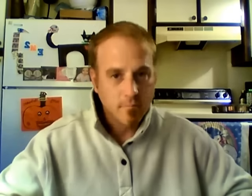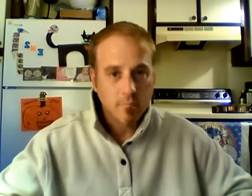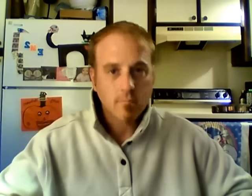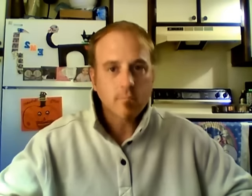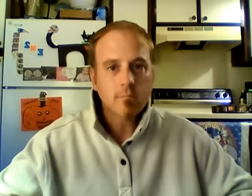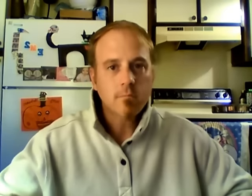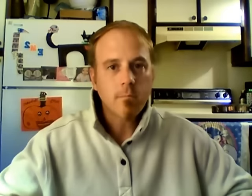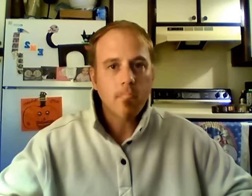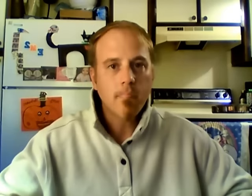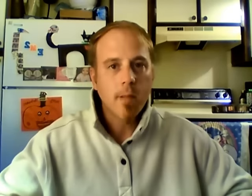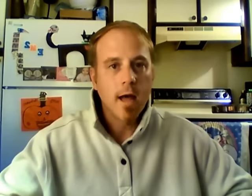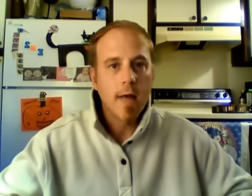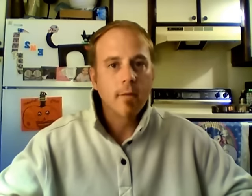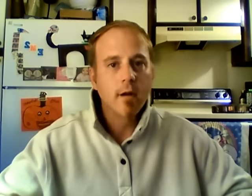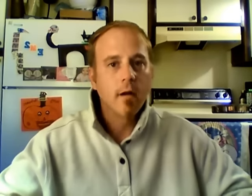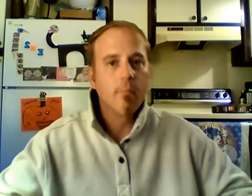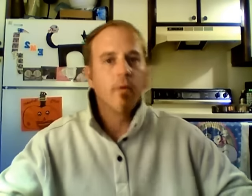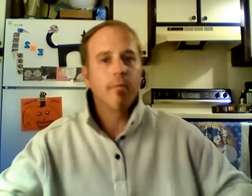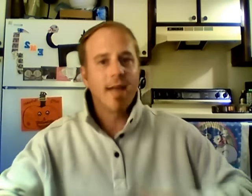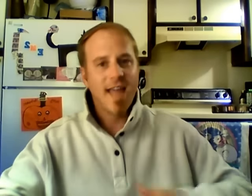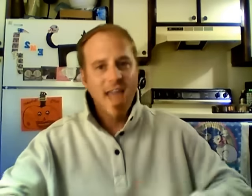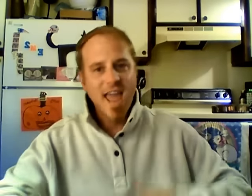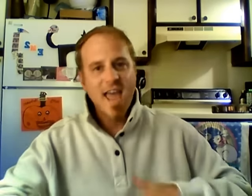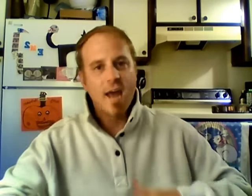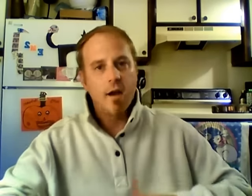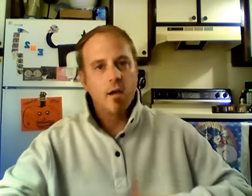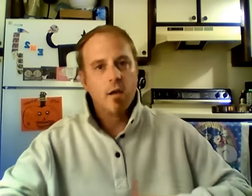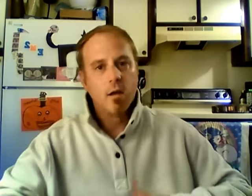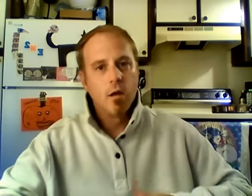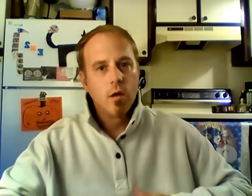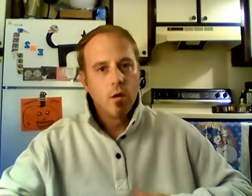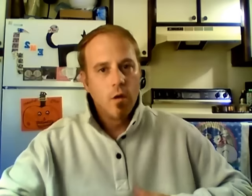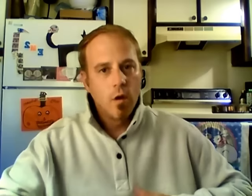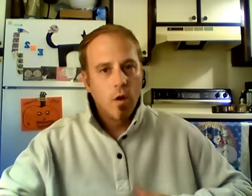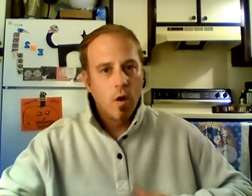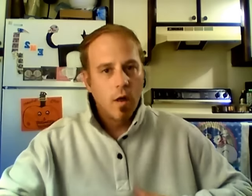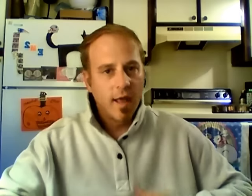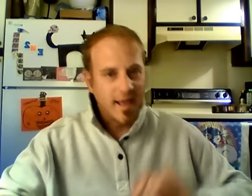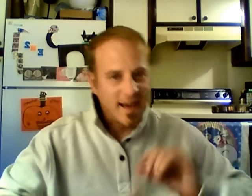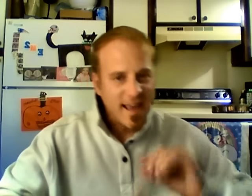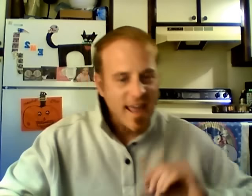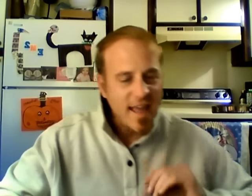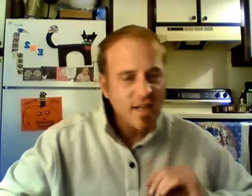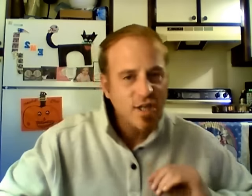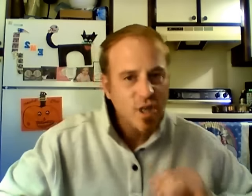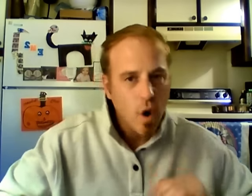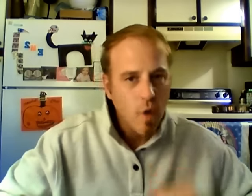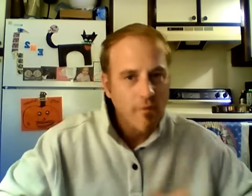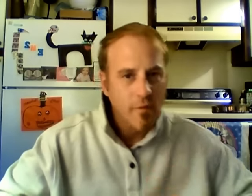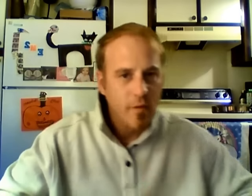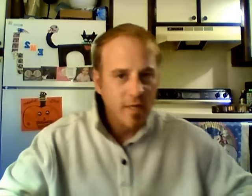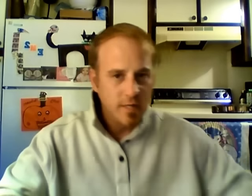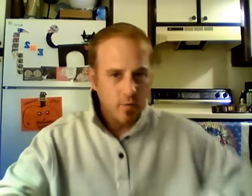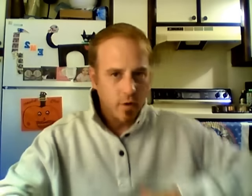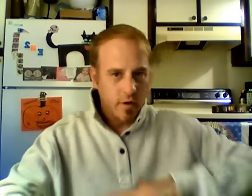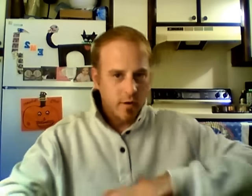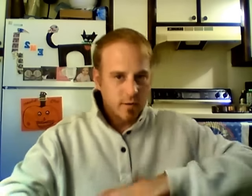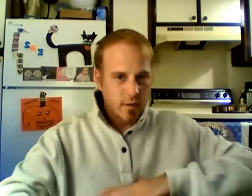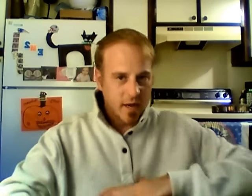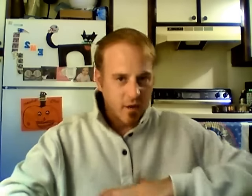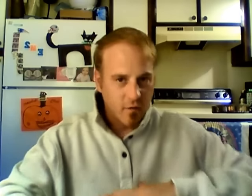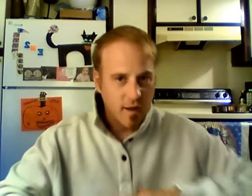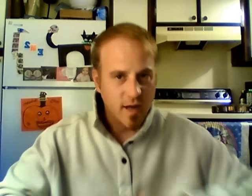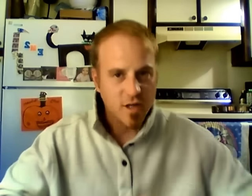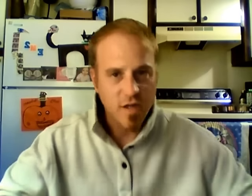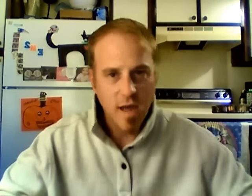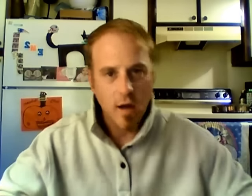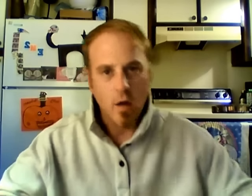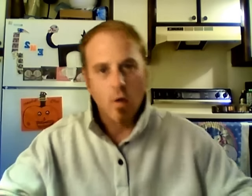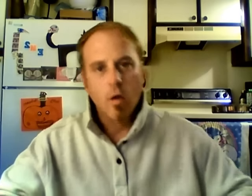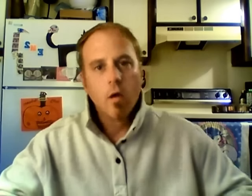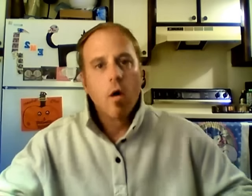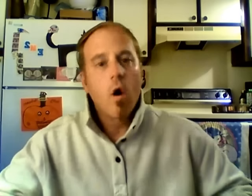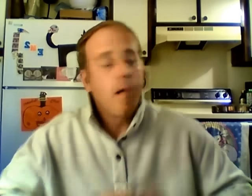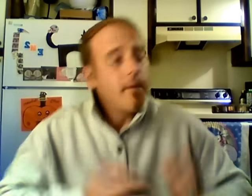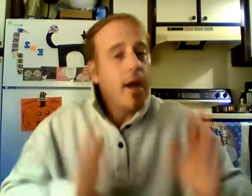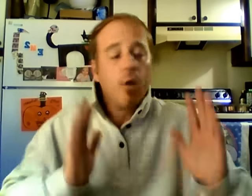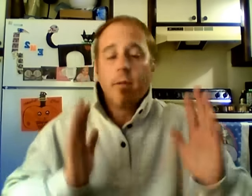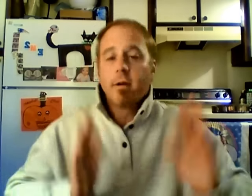I'm going to put my hand like an inch over the Ouija board so I can create a shadow. My own